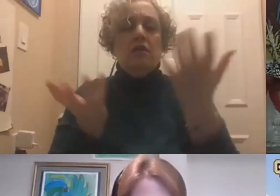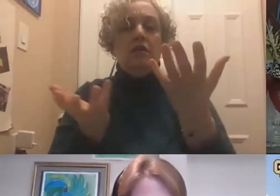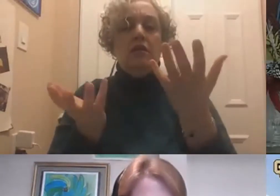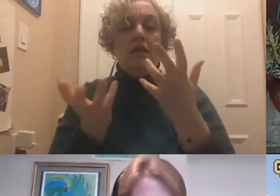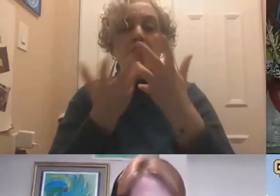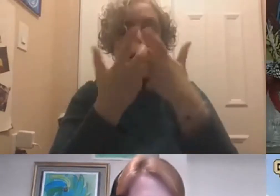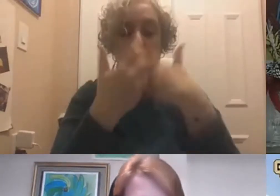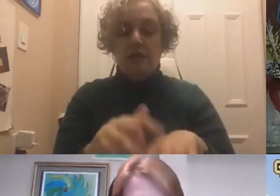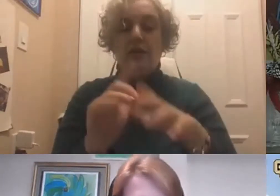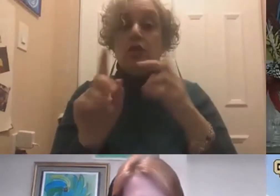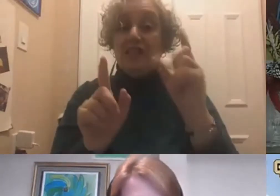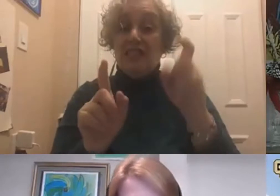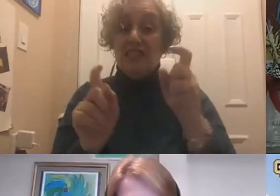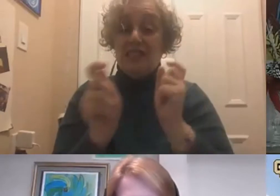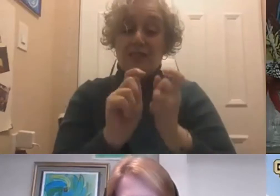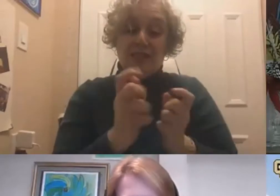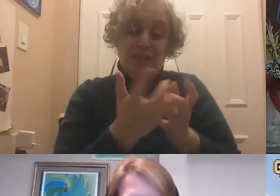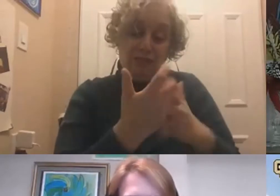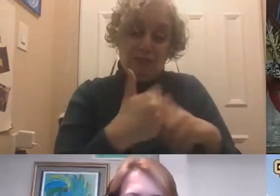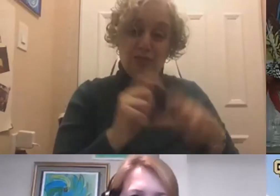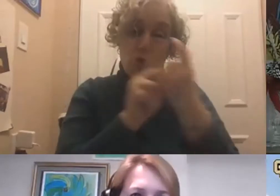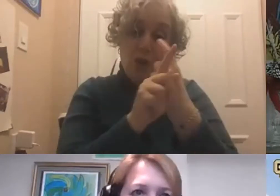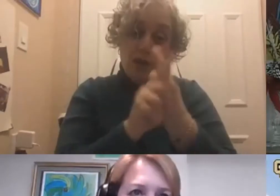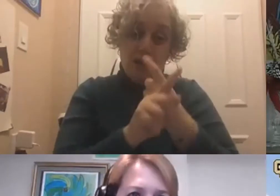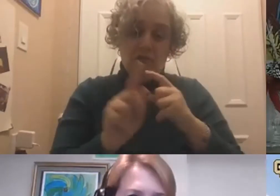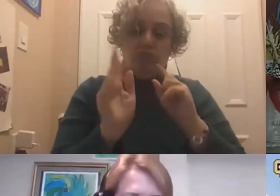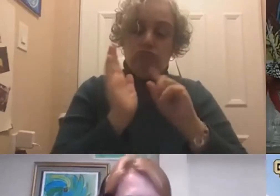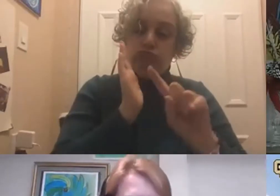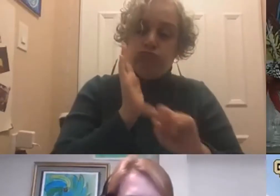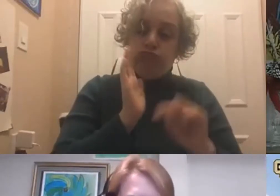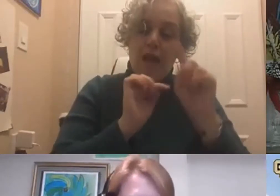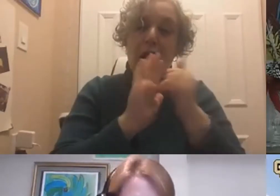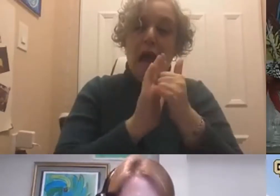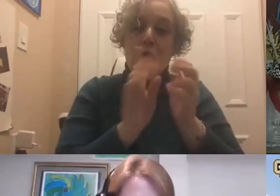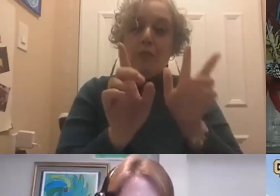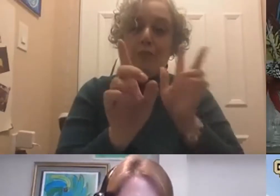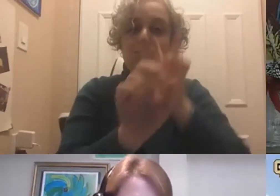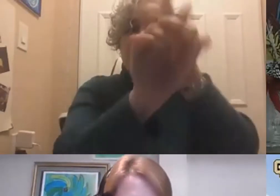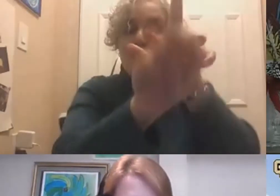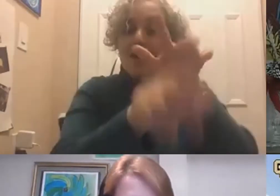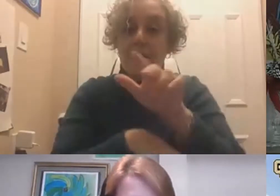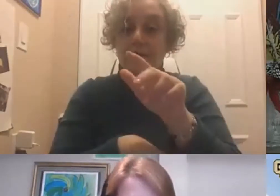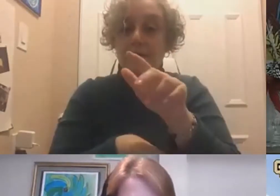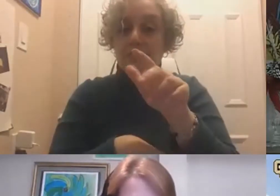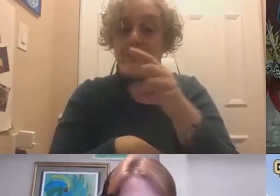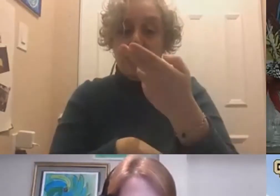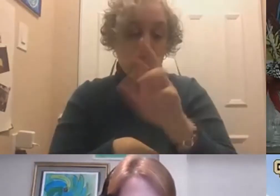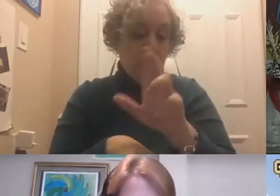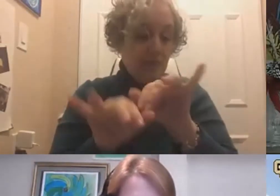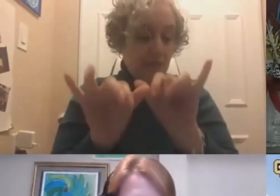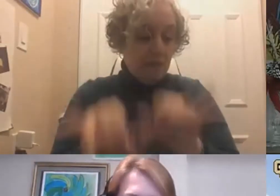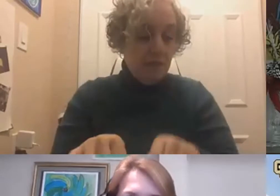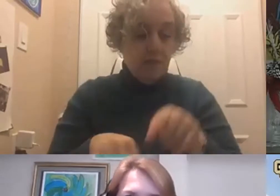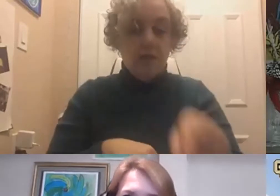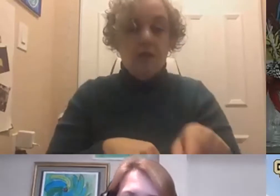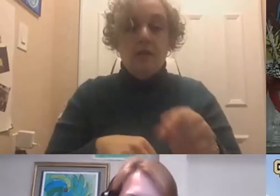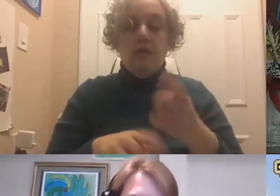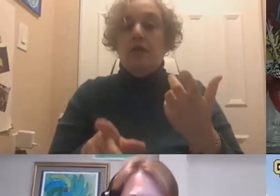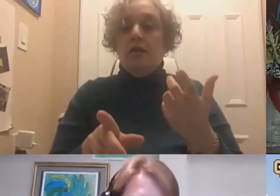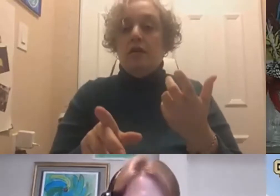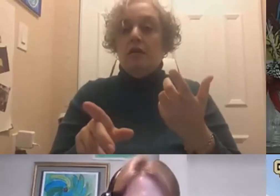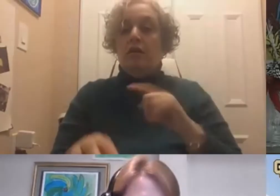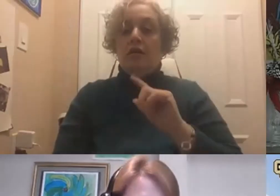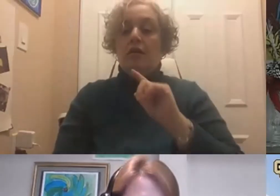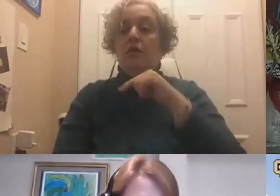to regulate? I think, you know, the first thing we encourage HR systems to do is look outside of their